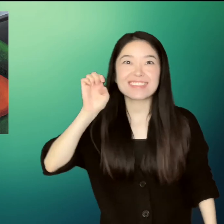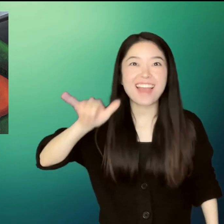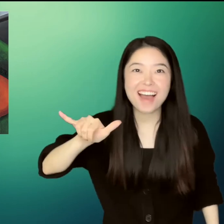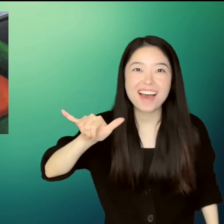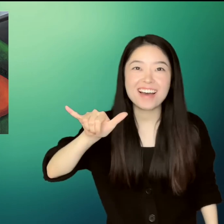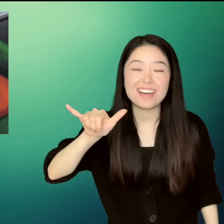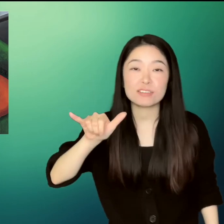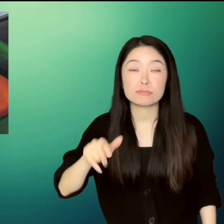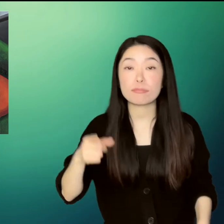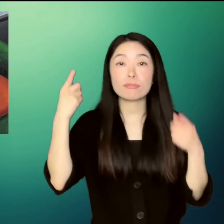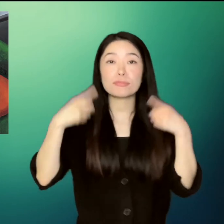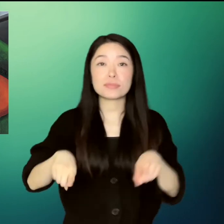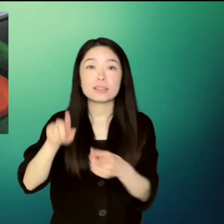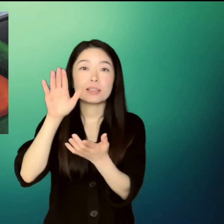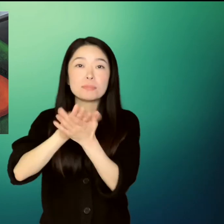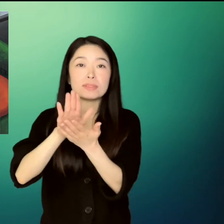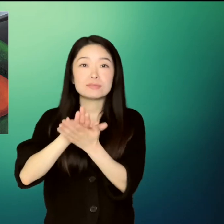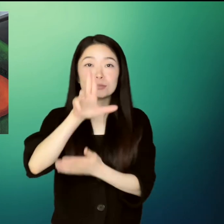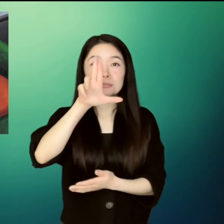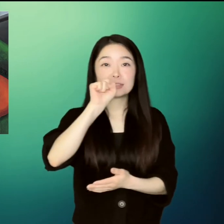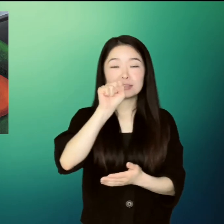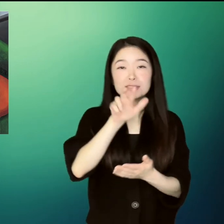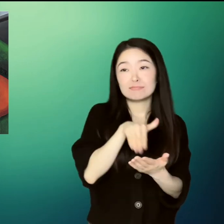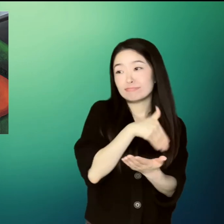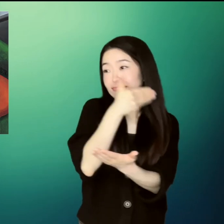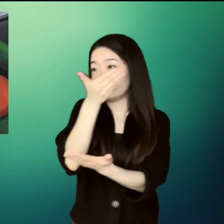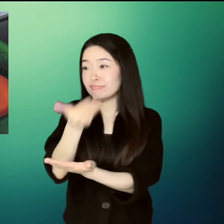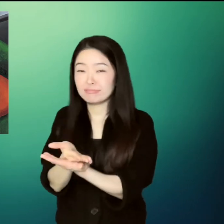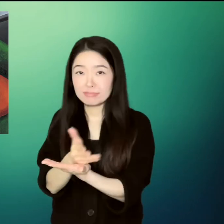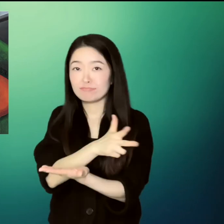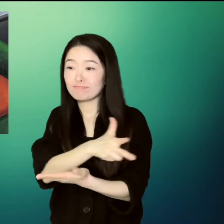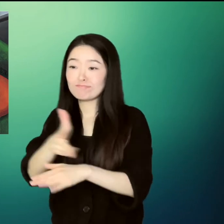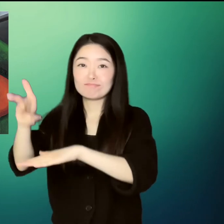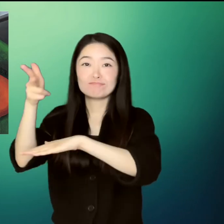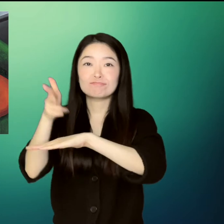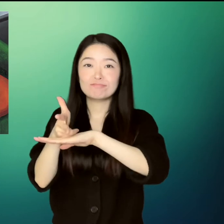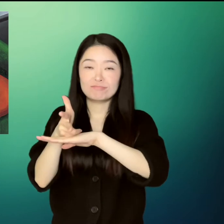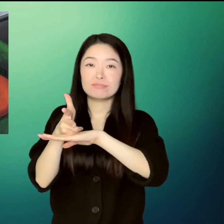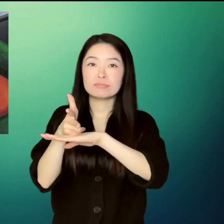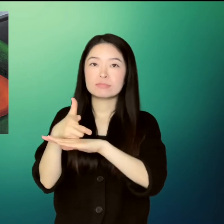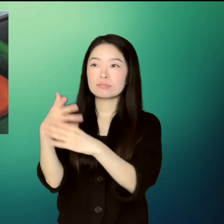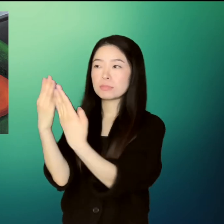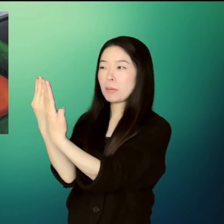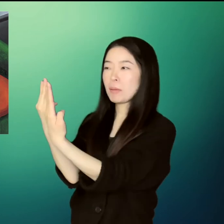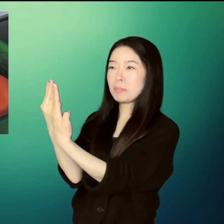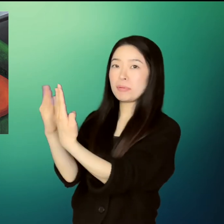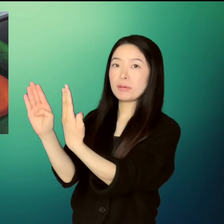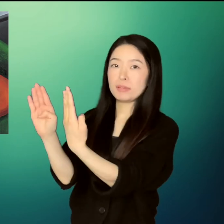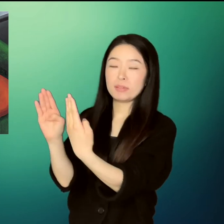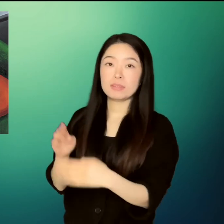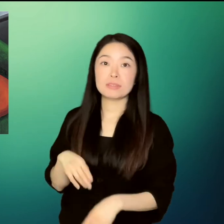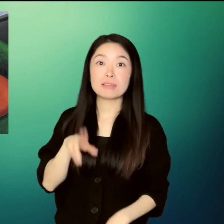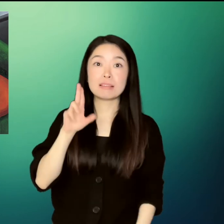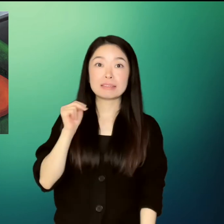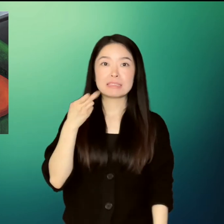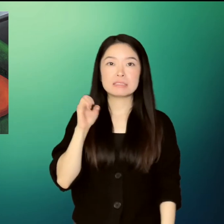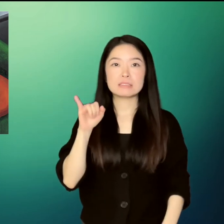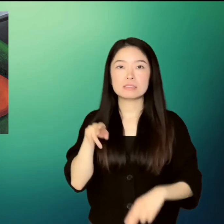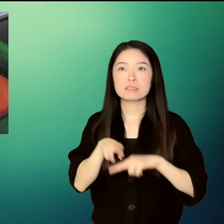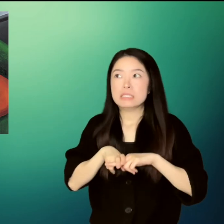Just then, the bus pulled up to the school, and the doors opened. Un He hurried to get